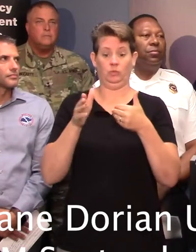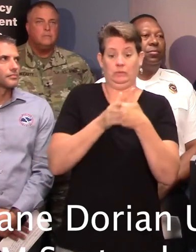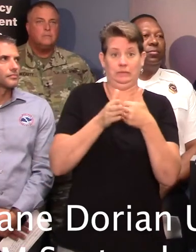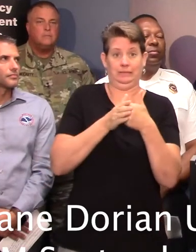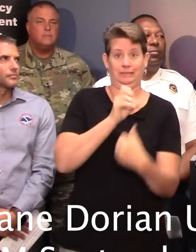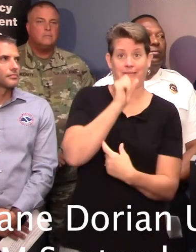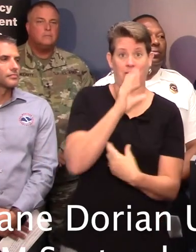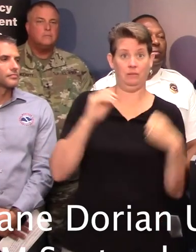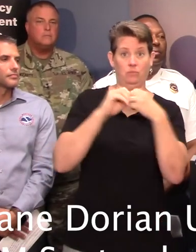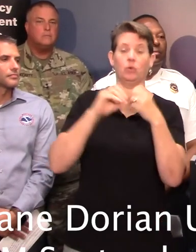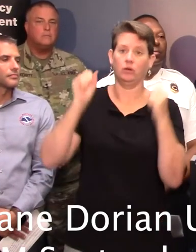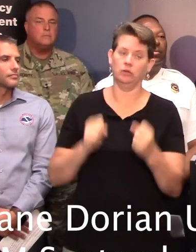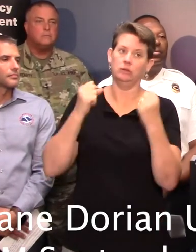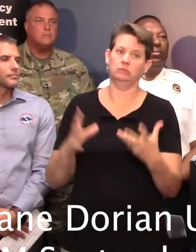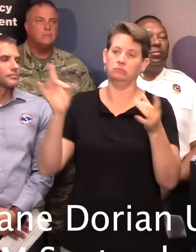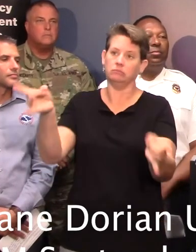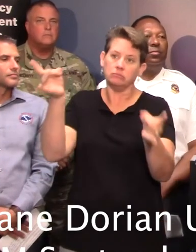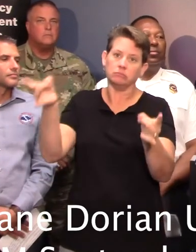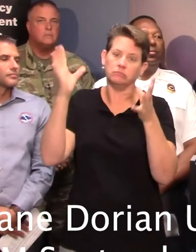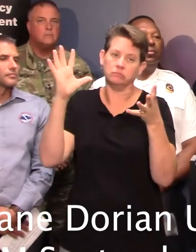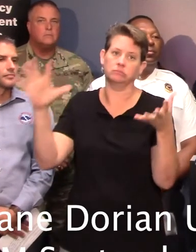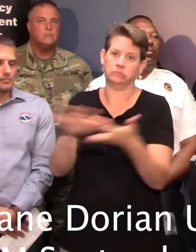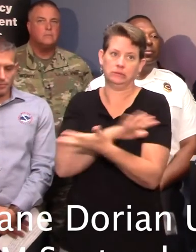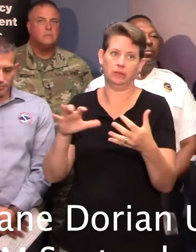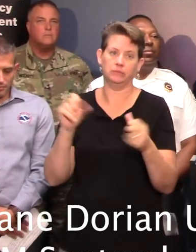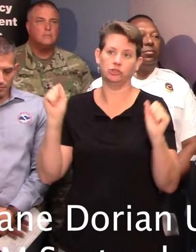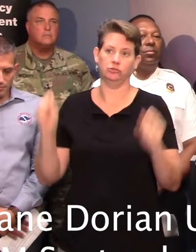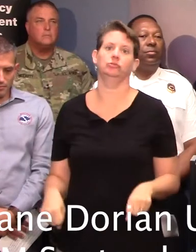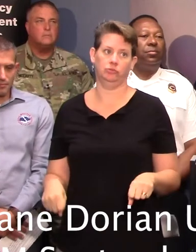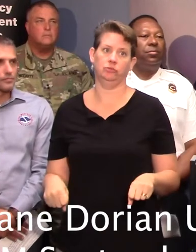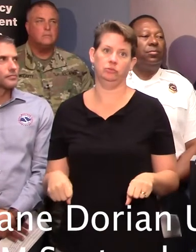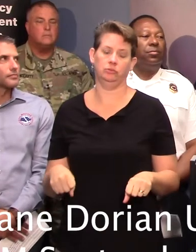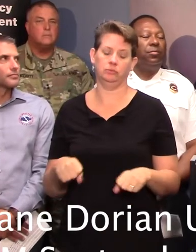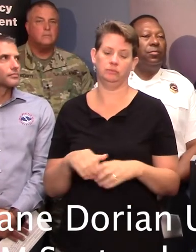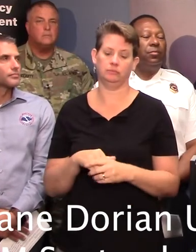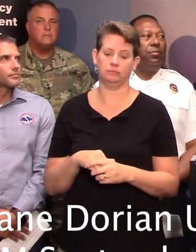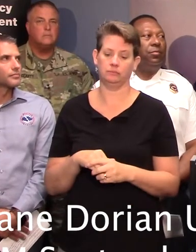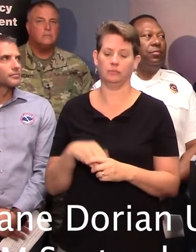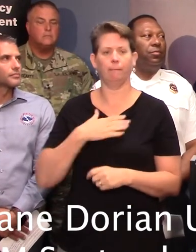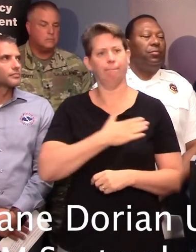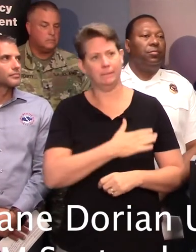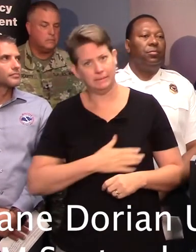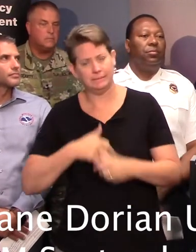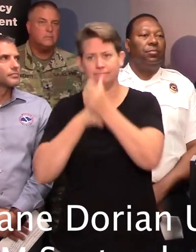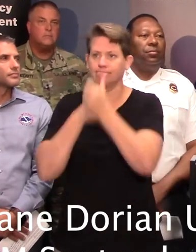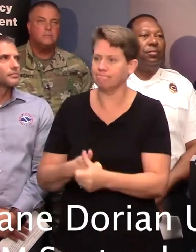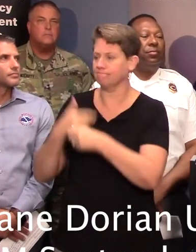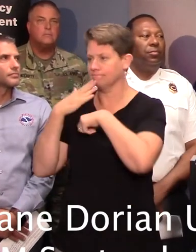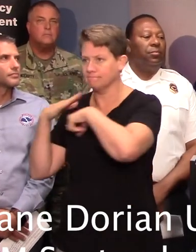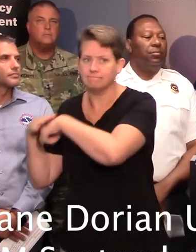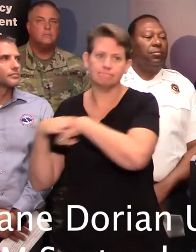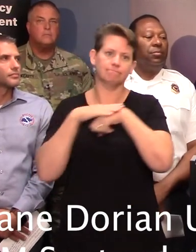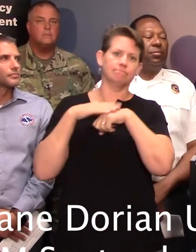bring enormous damage to our state. So we want everyone to heed the warnings, listen to the